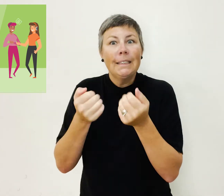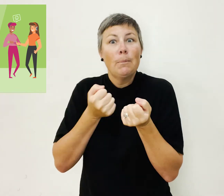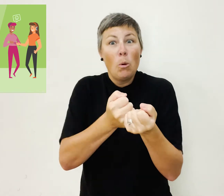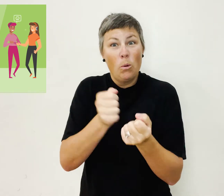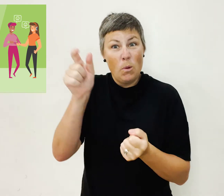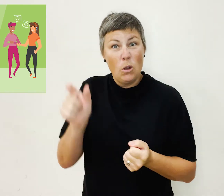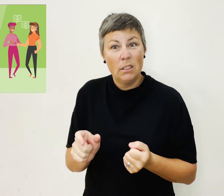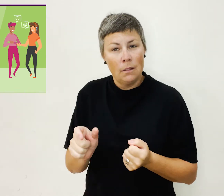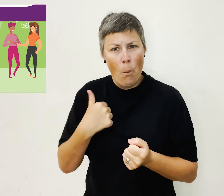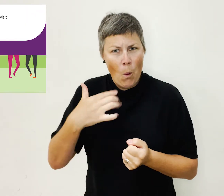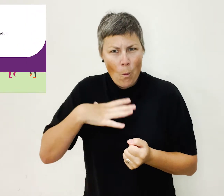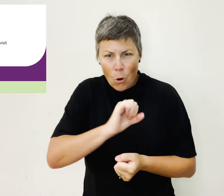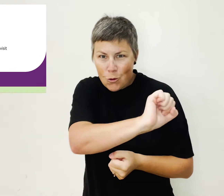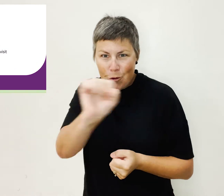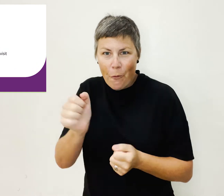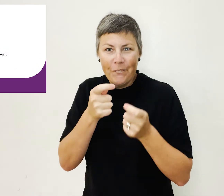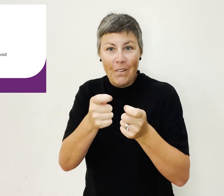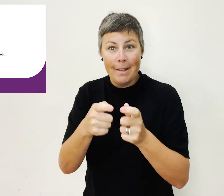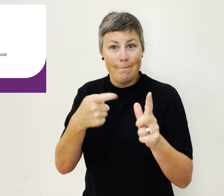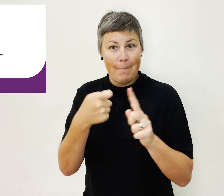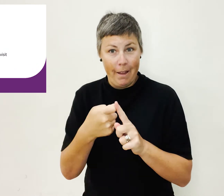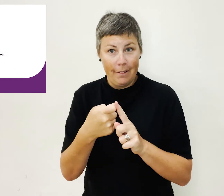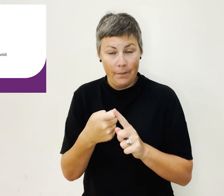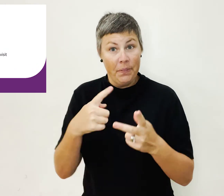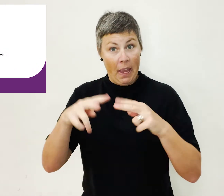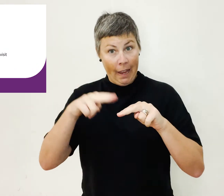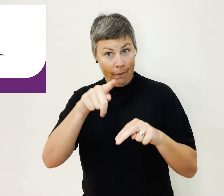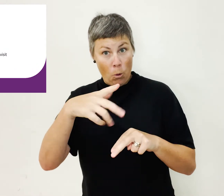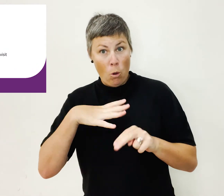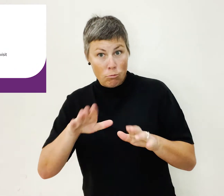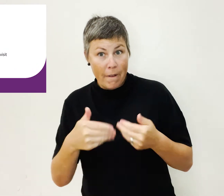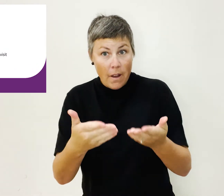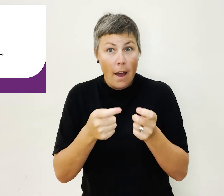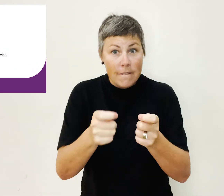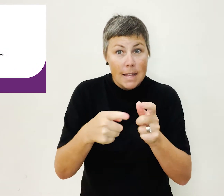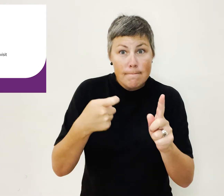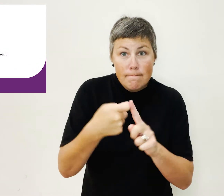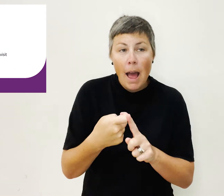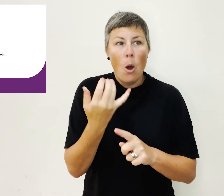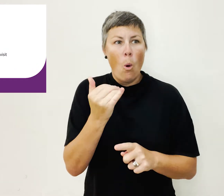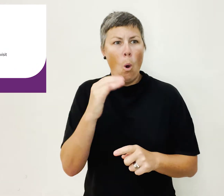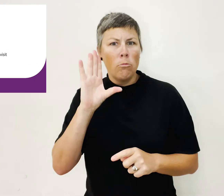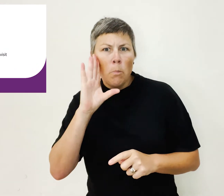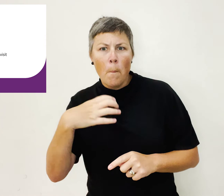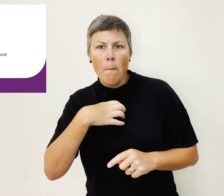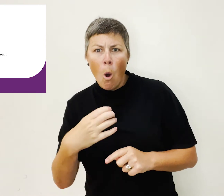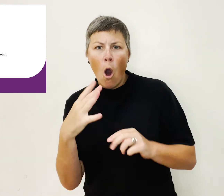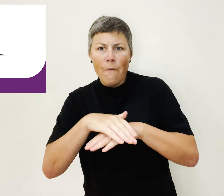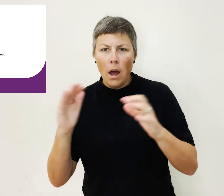To provide feedback to the Ordinary Life at Home consultation paper, to find out about our consultation workshops,